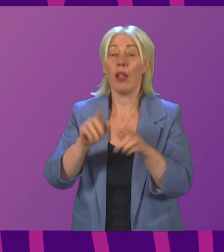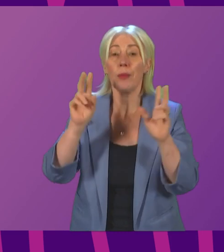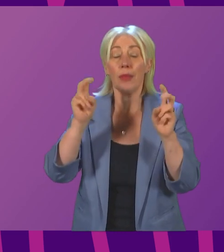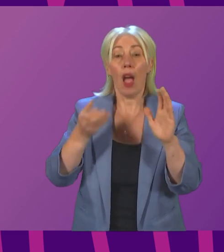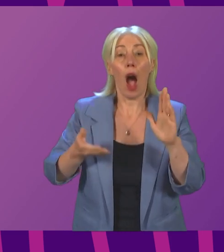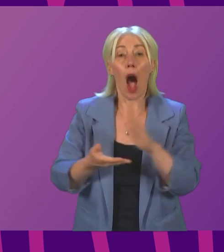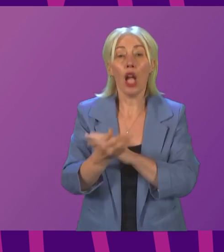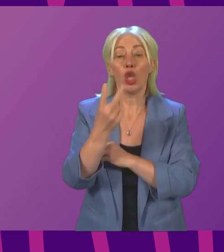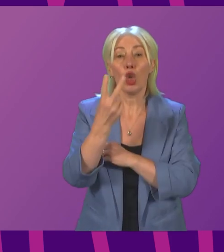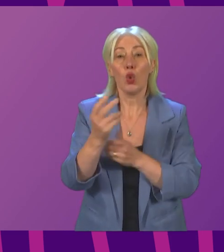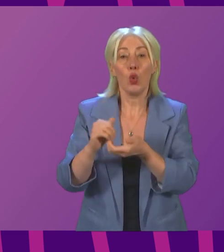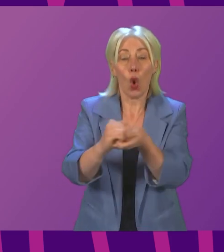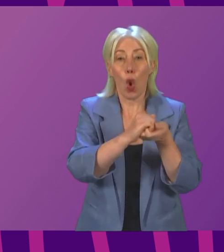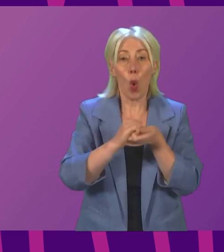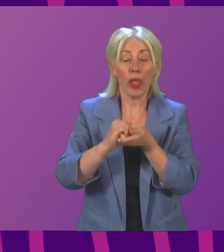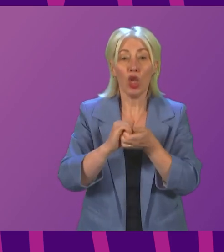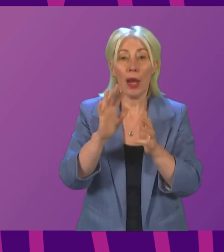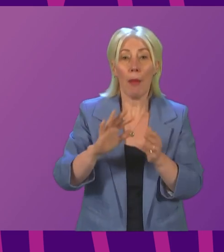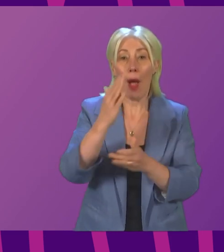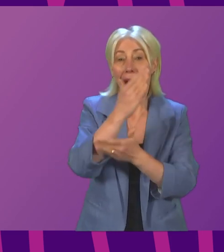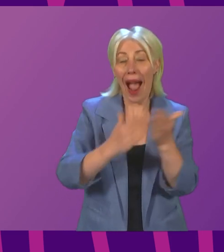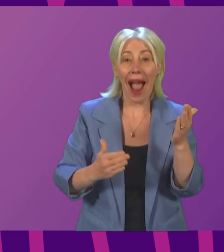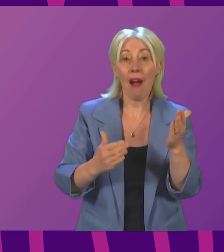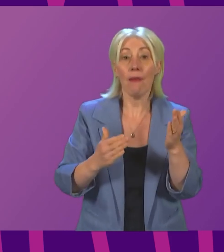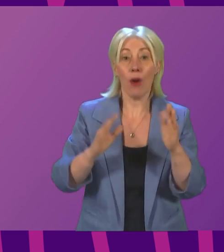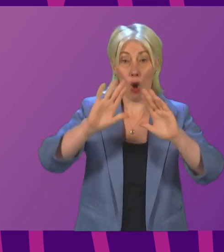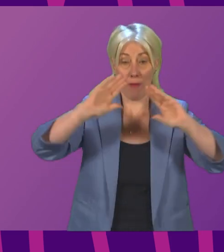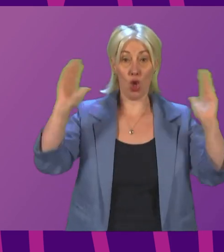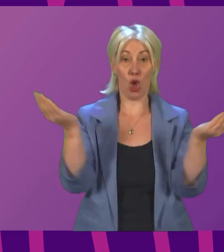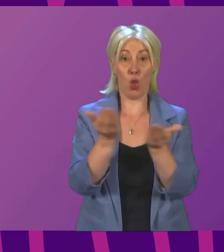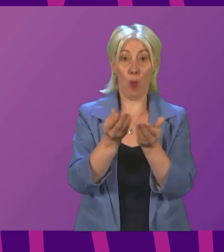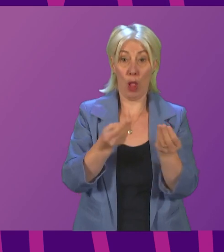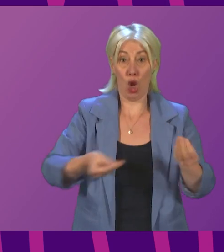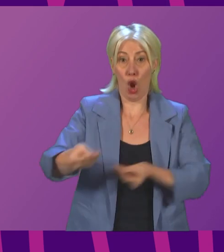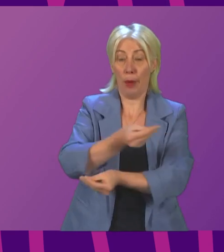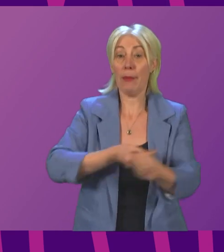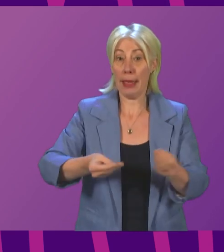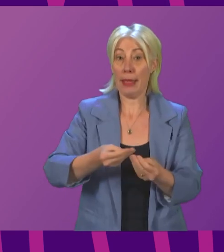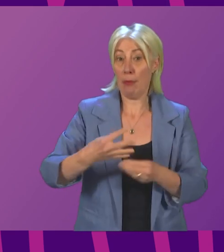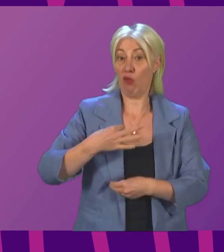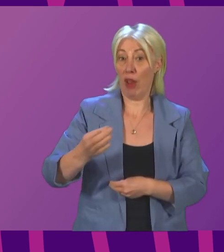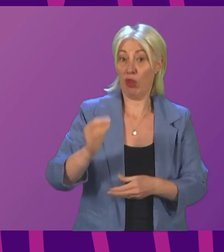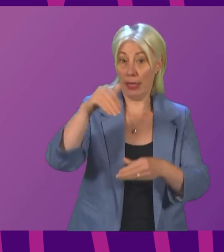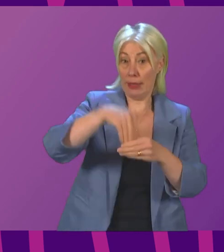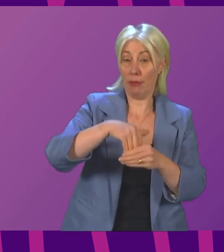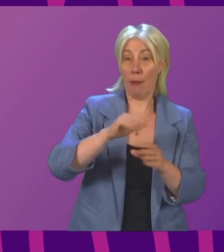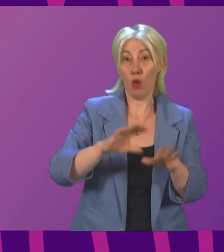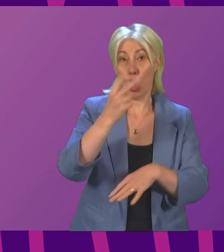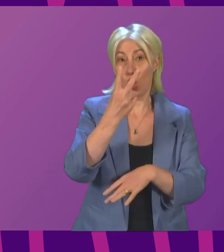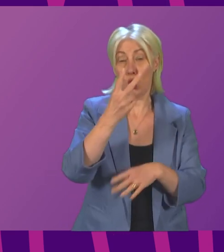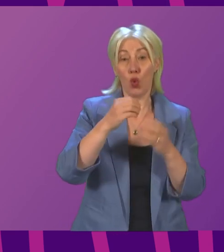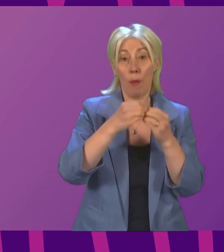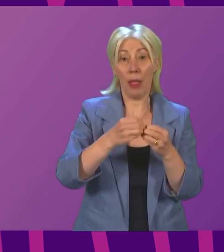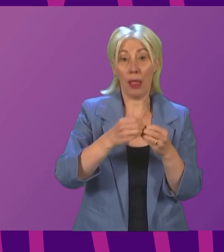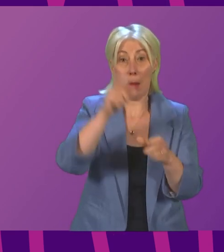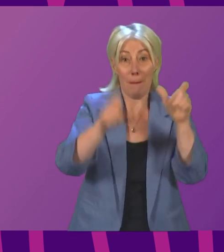accounts for almost half of the global economy representing 2 billion and almost 2 billion